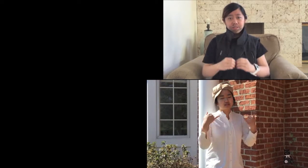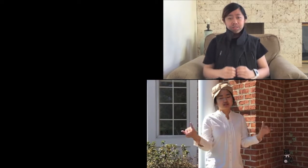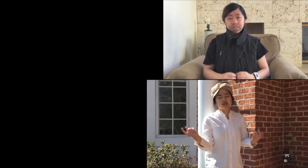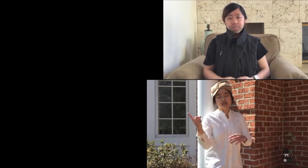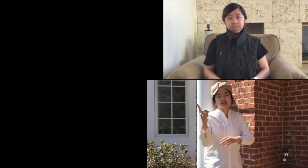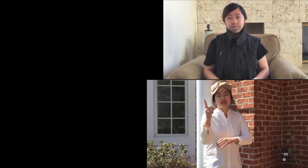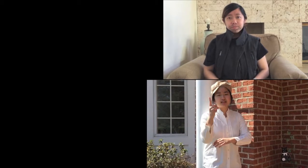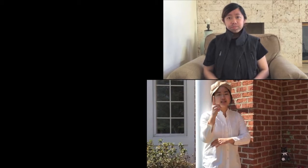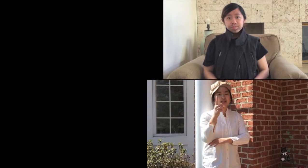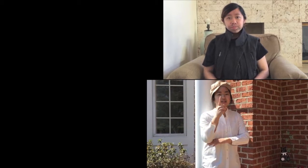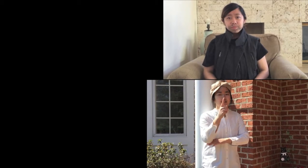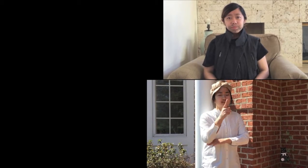today.